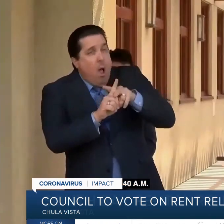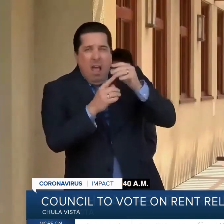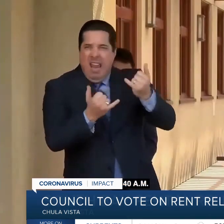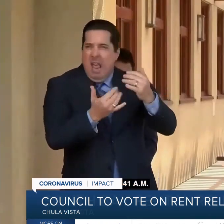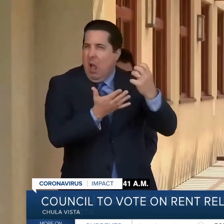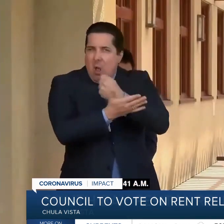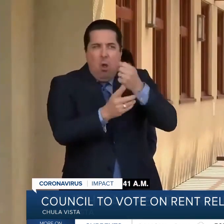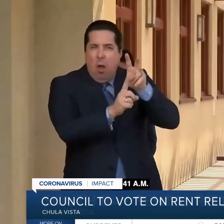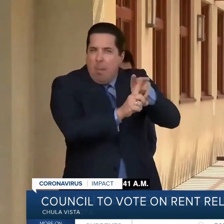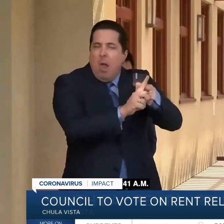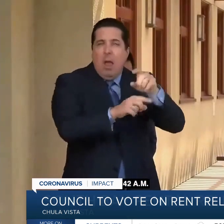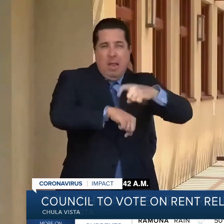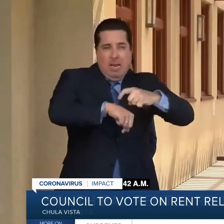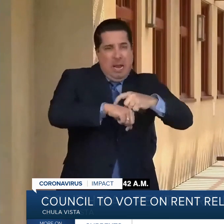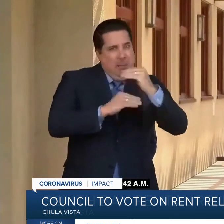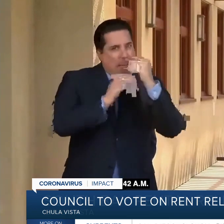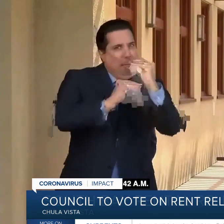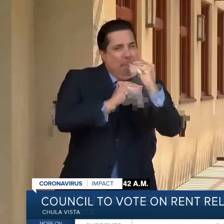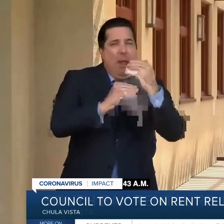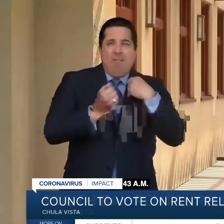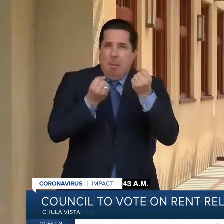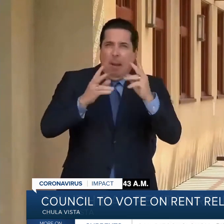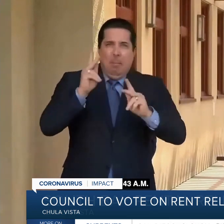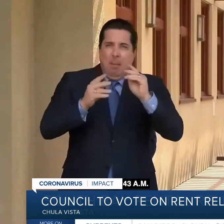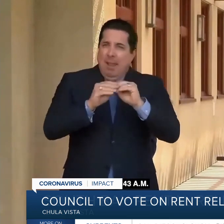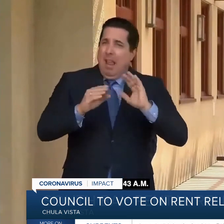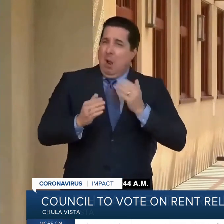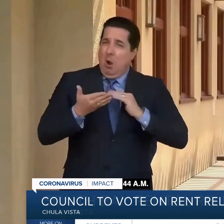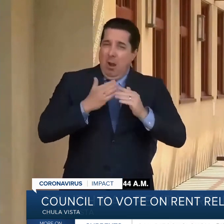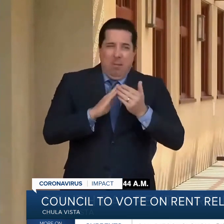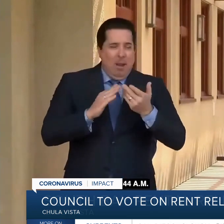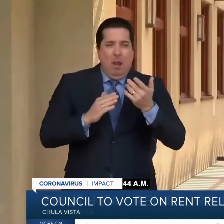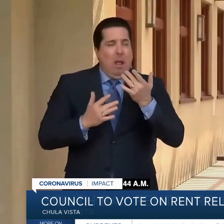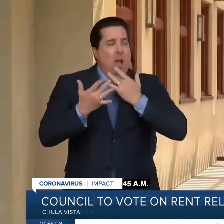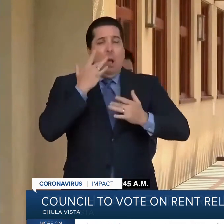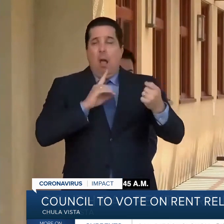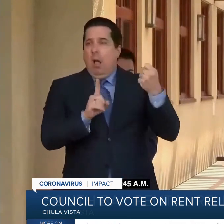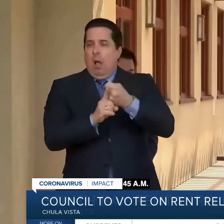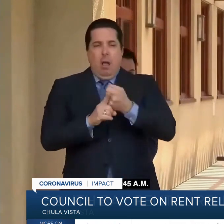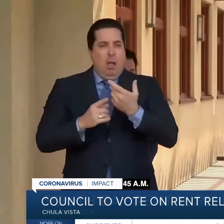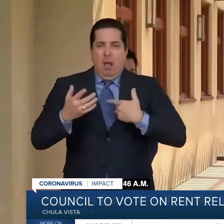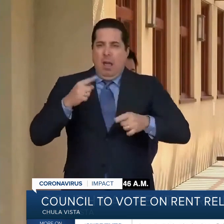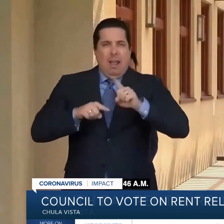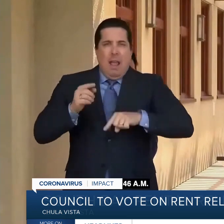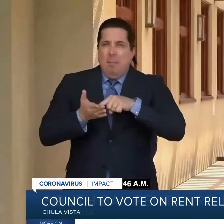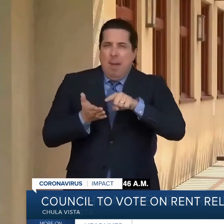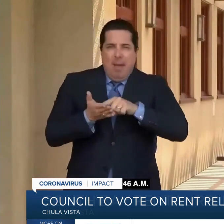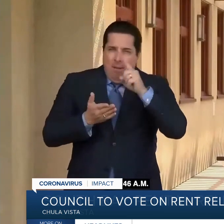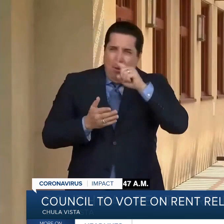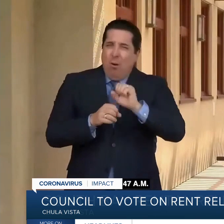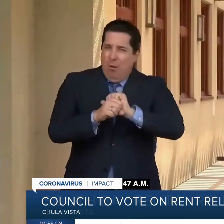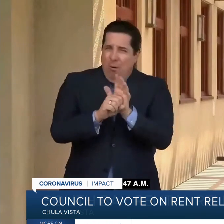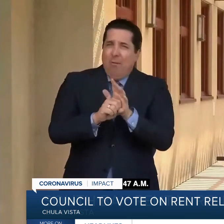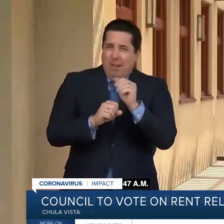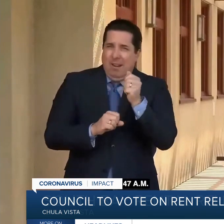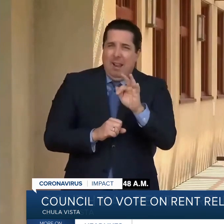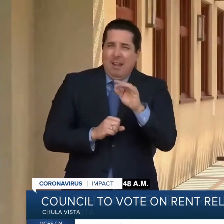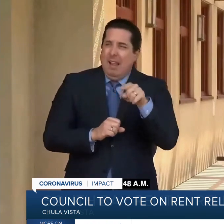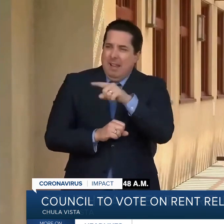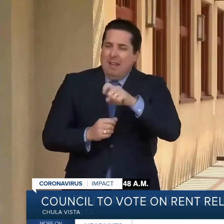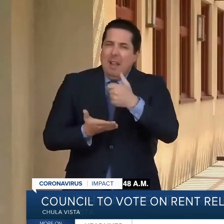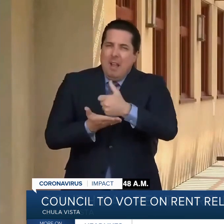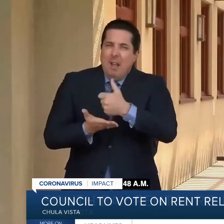Time is of the essence. There are many people in our community who have been disproportionately impacted by COVID-19. They need help.